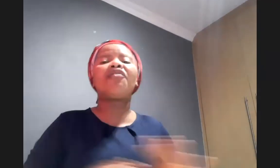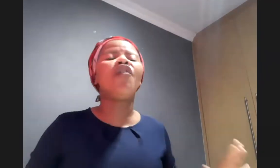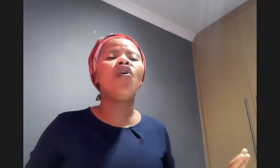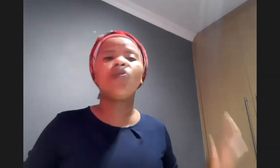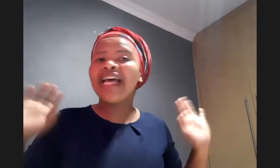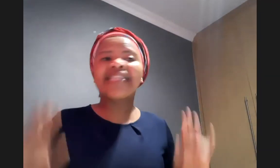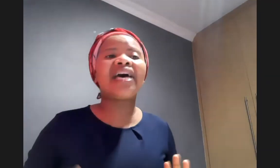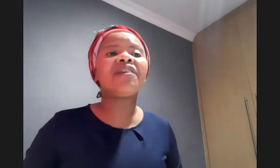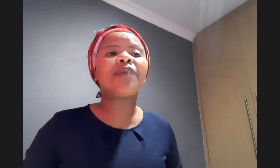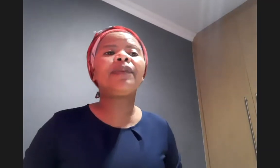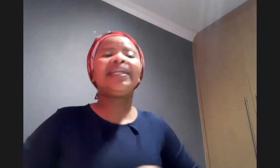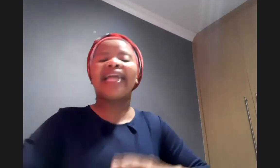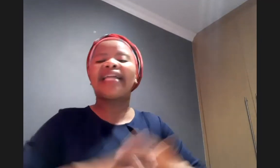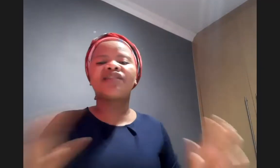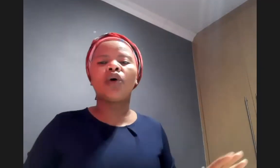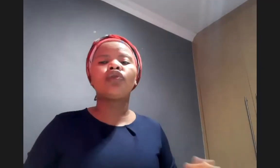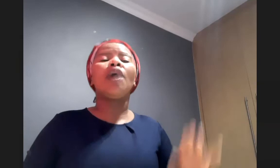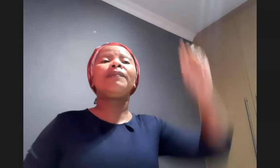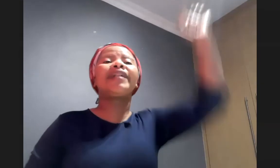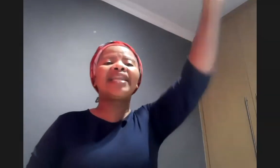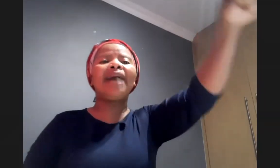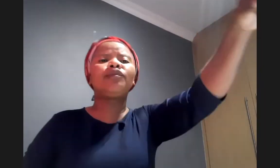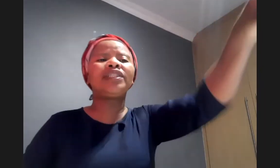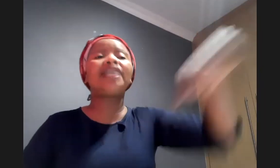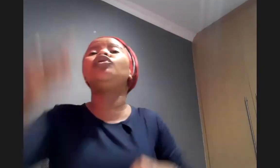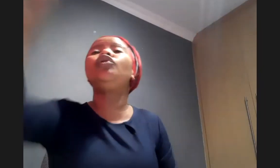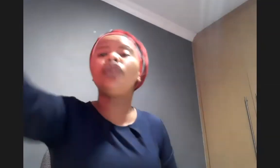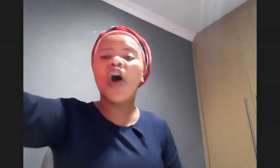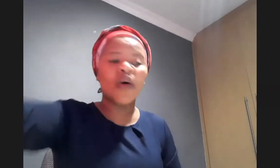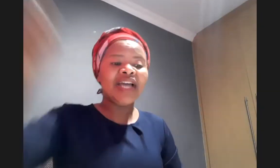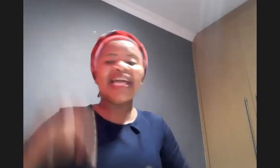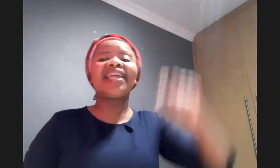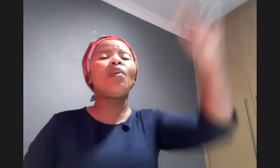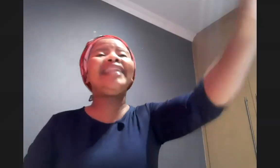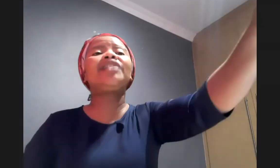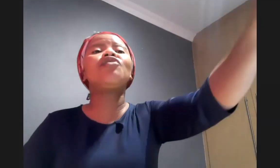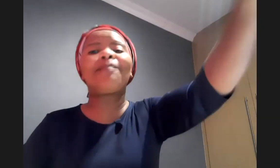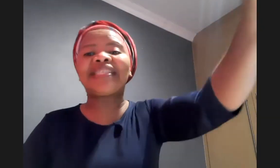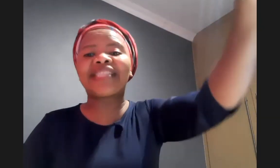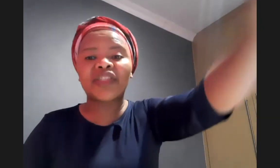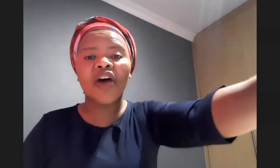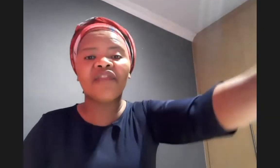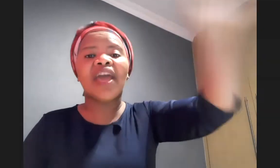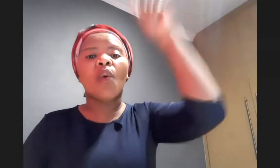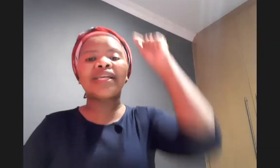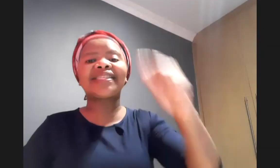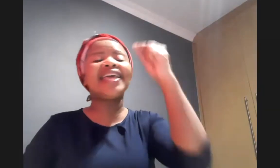fool serving people that have sold you people can come to you and say do you know that the one that you are busy serving was saying